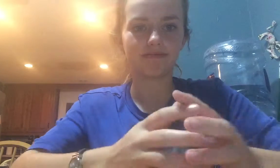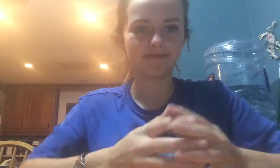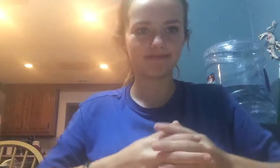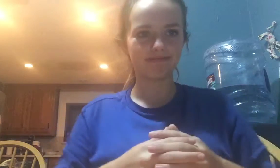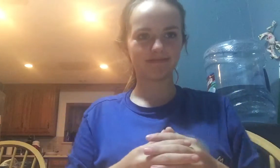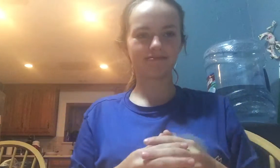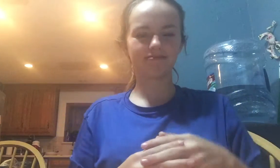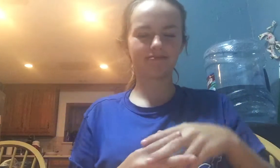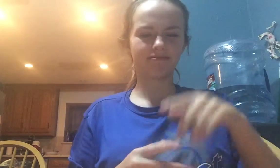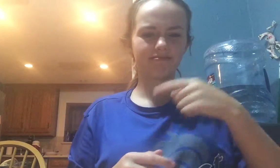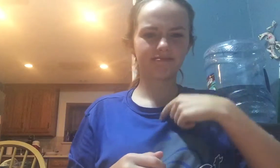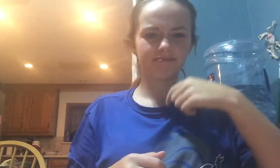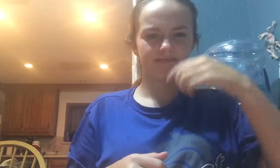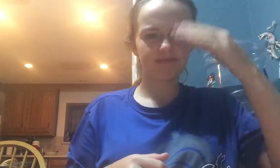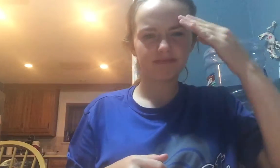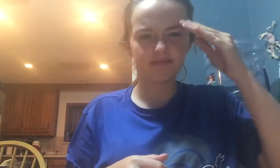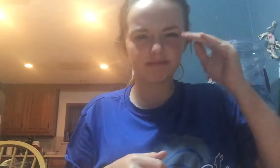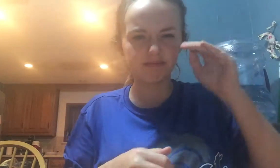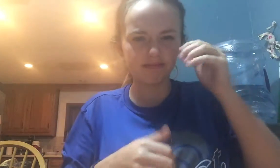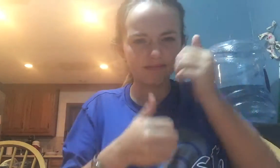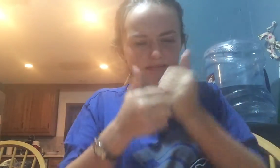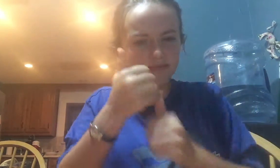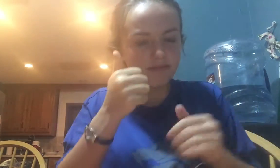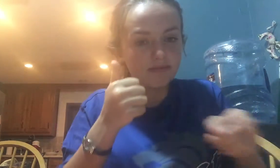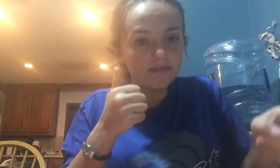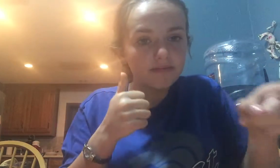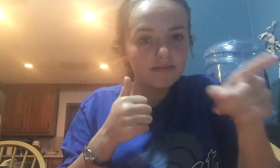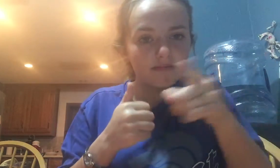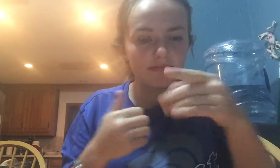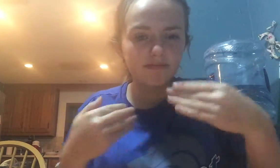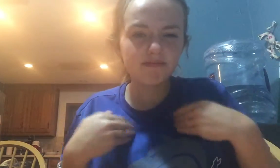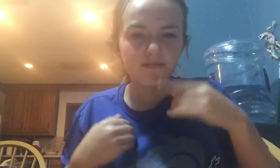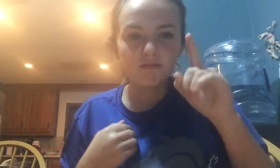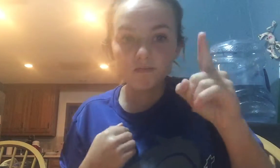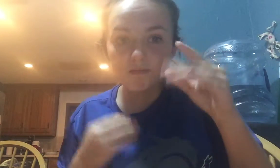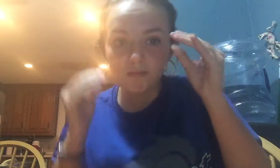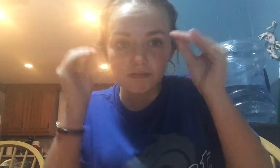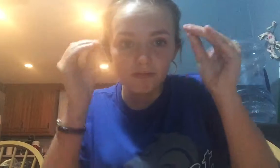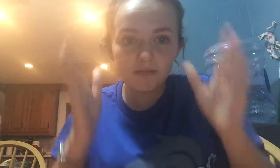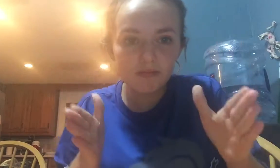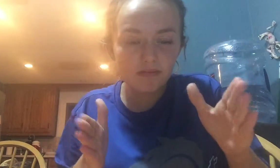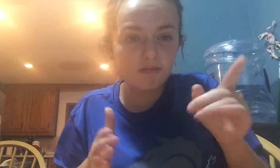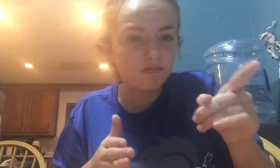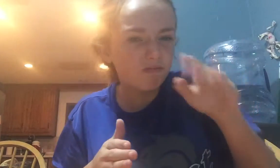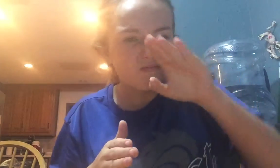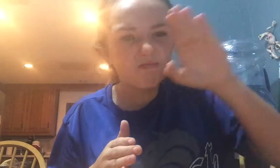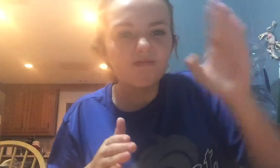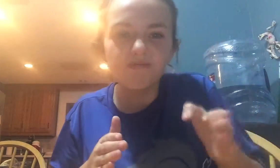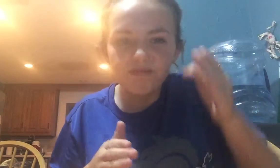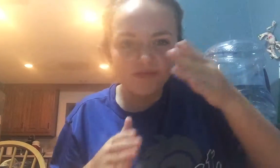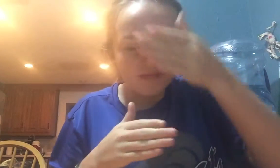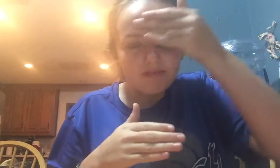I know that each of you have one teacher that you will never forget.